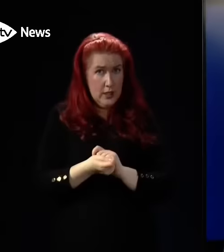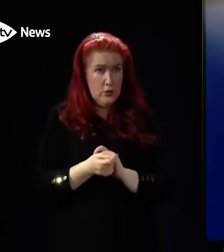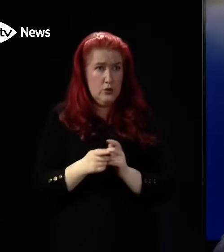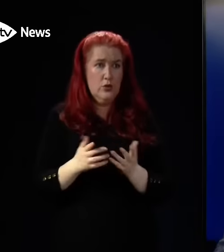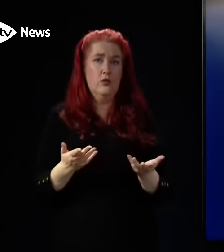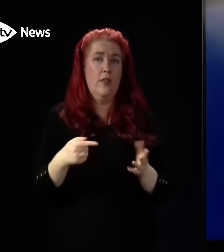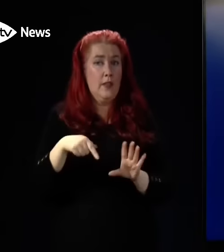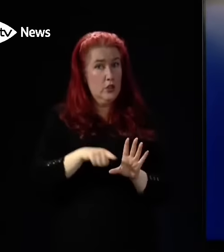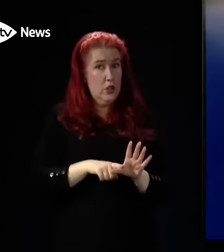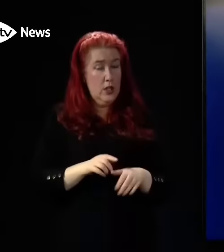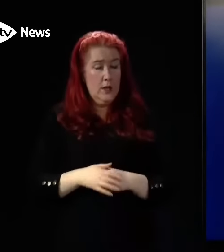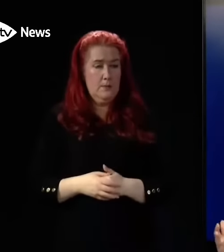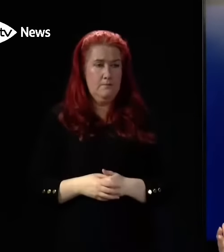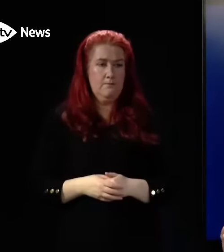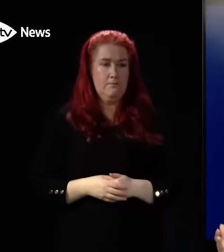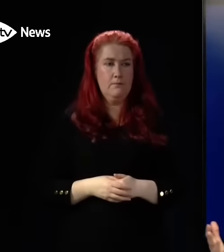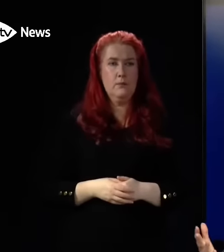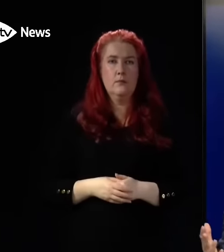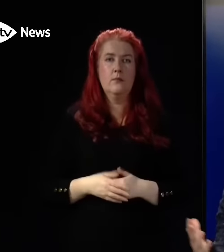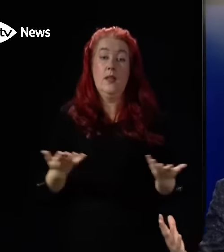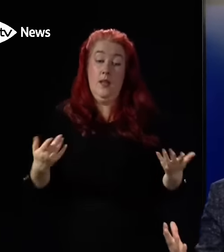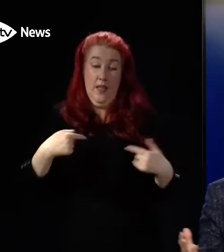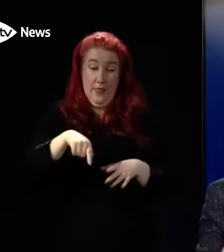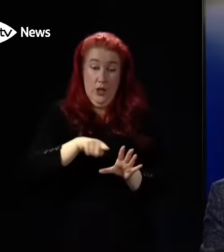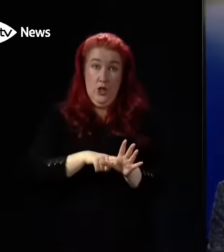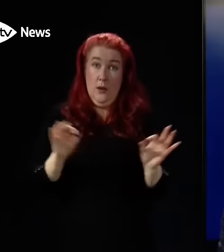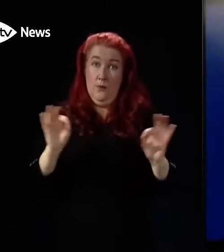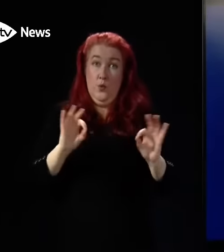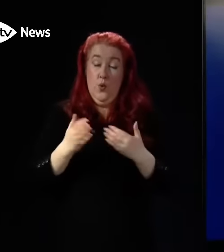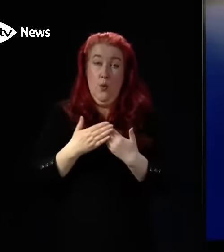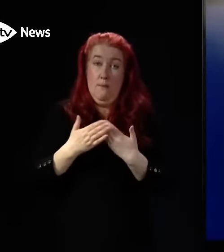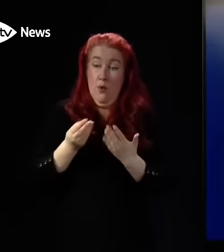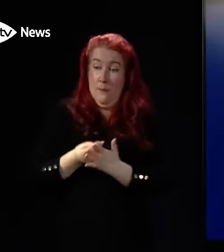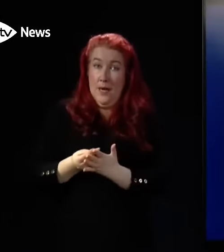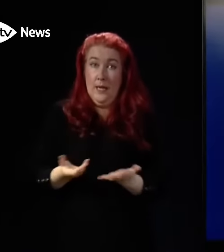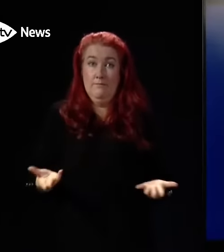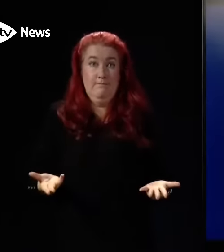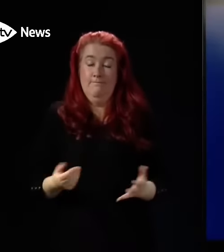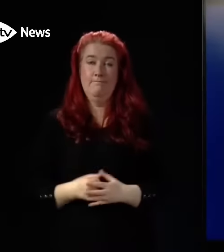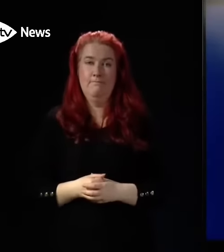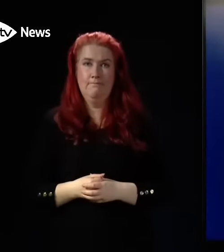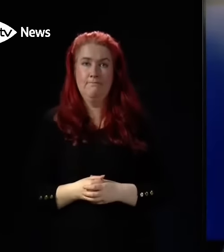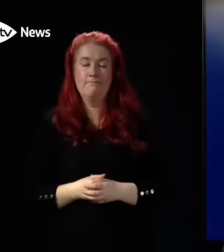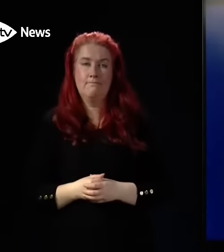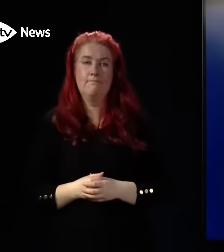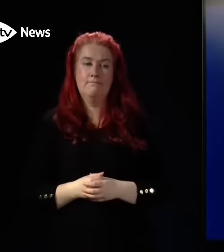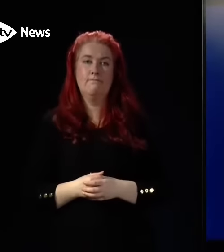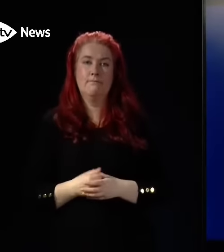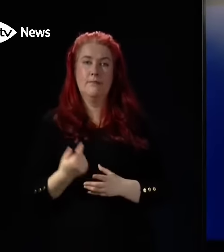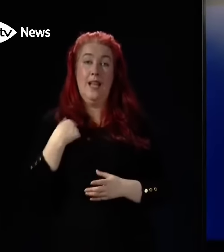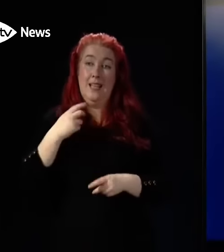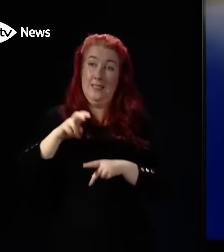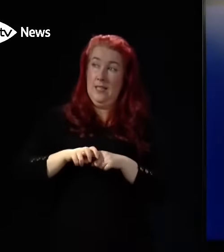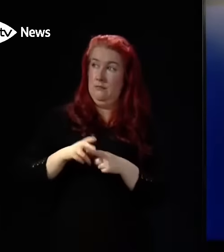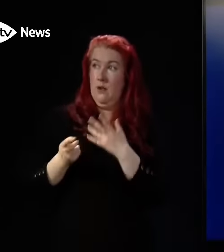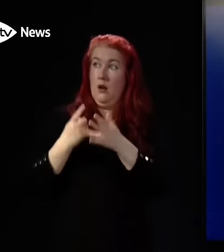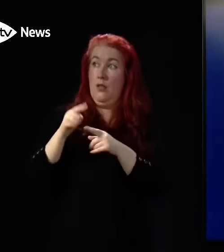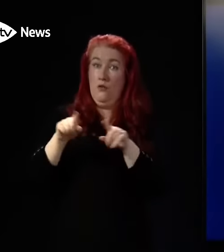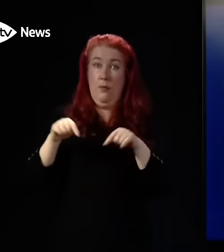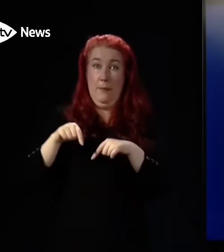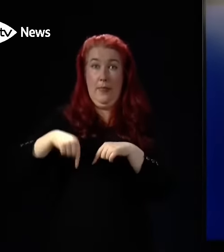this year? We have no more money this year, and we've said that all along. We maximised, I sat in another room in this building